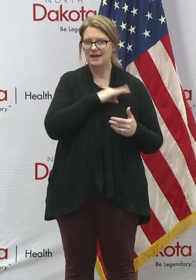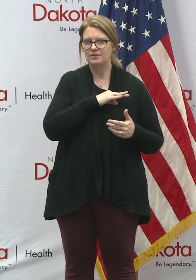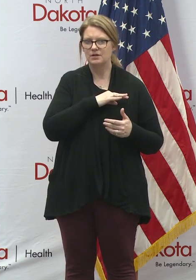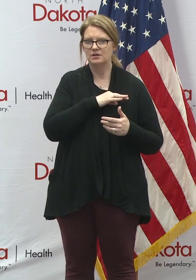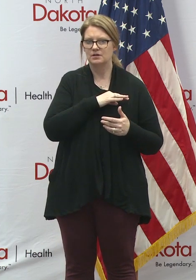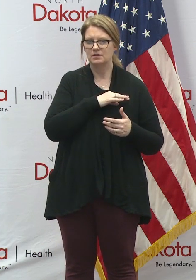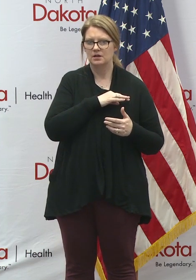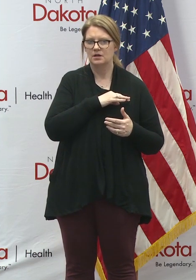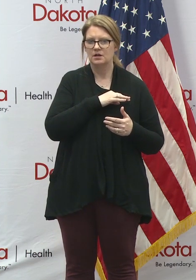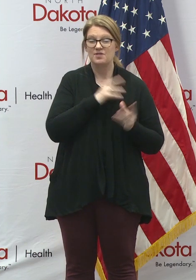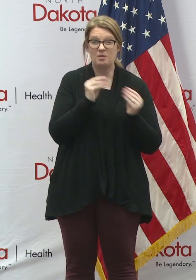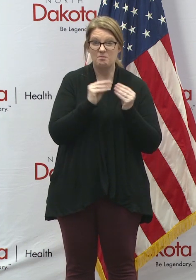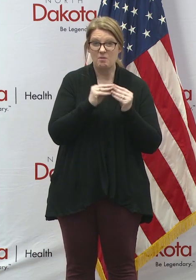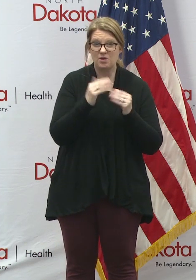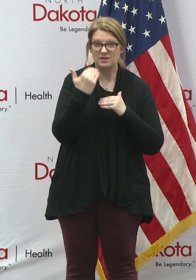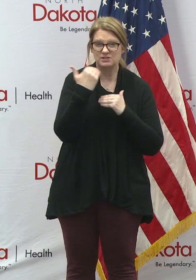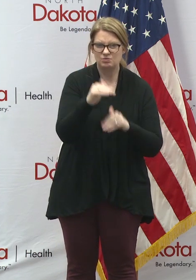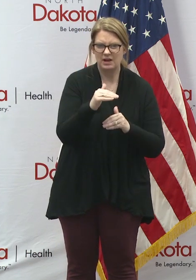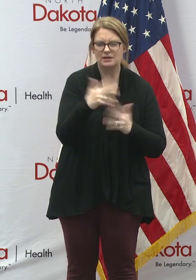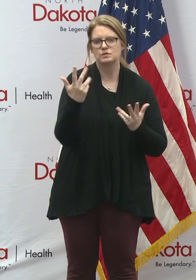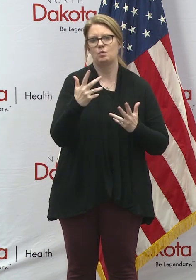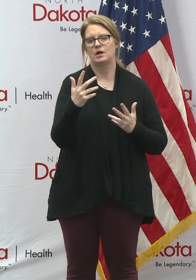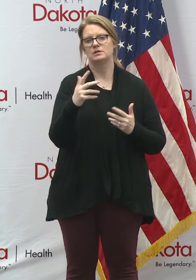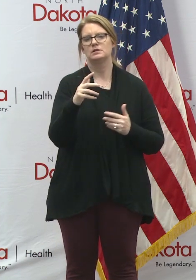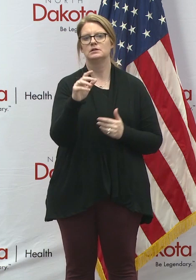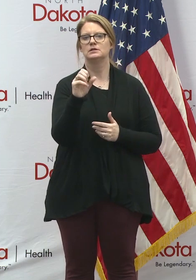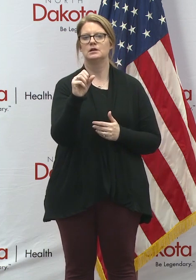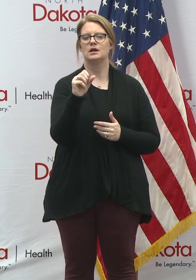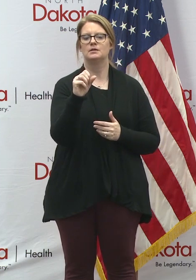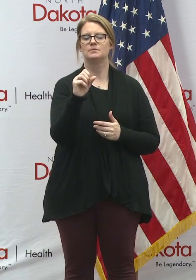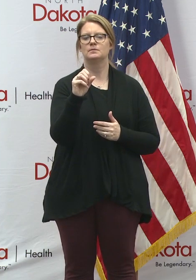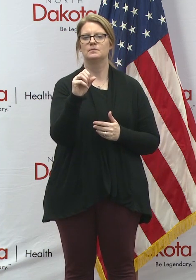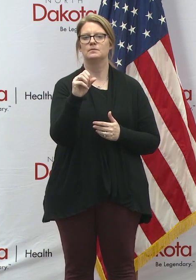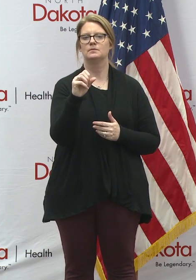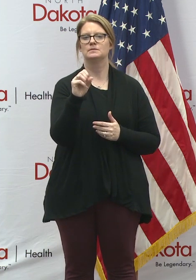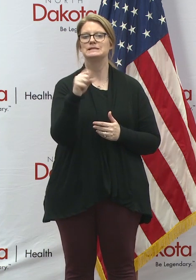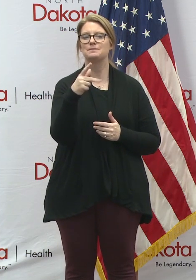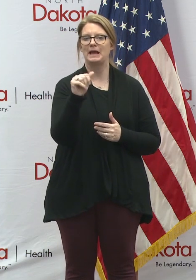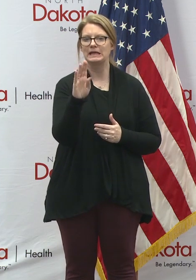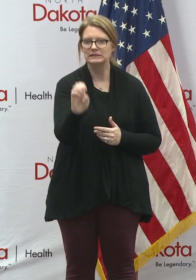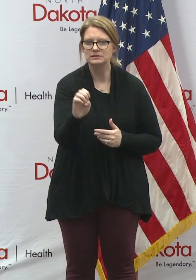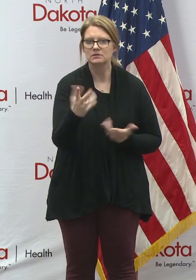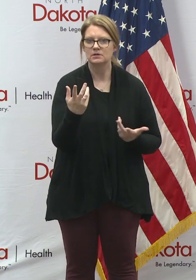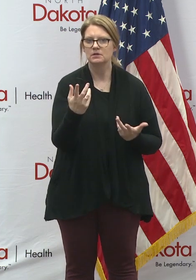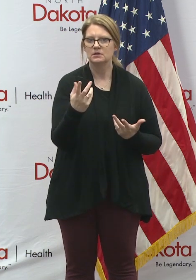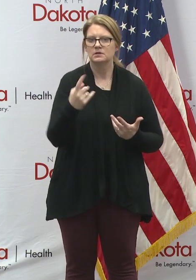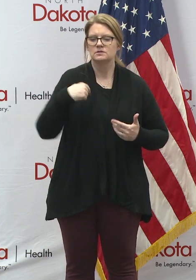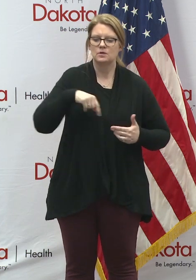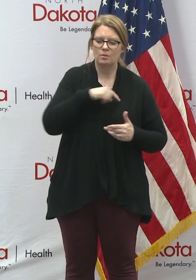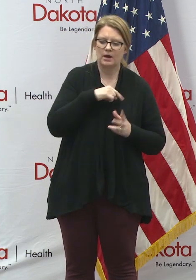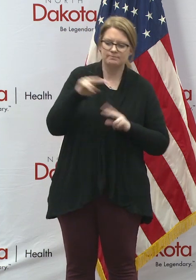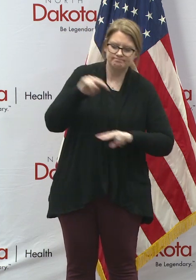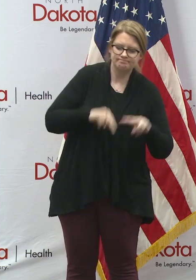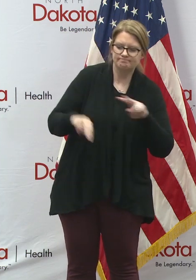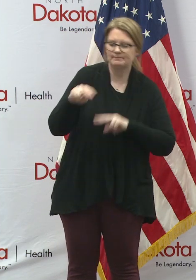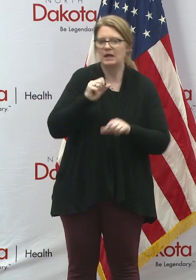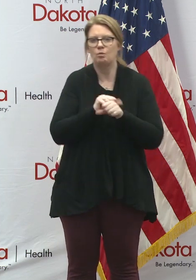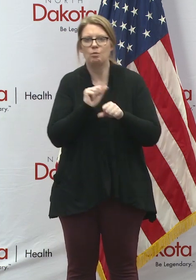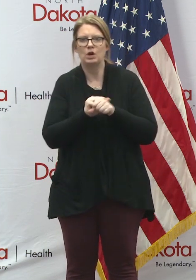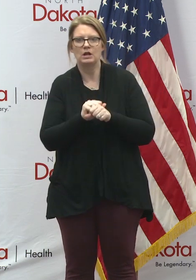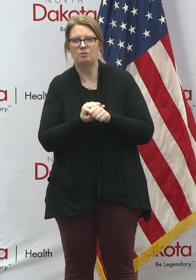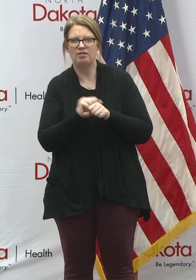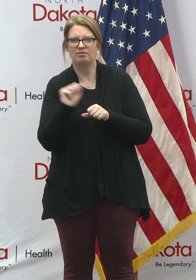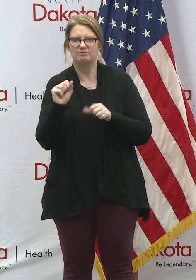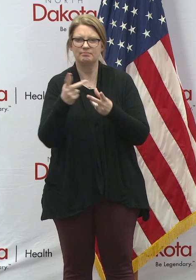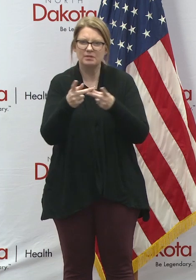space is going to be more of a constraint. So we will actually be taking our licensors and our coaches and working with the child care providers across the state on